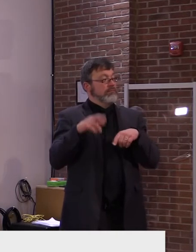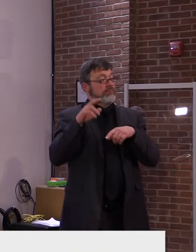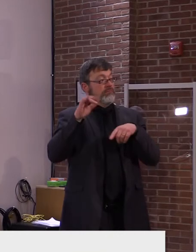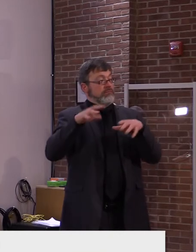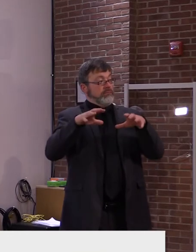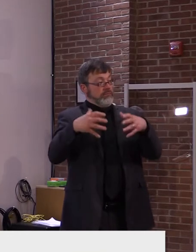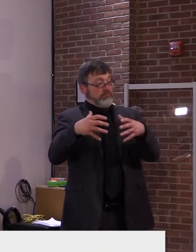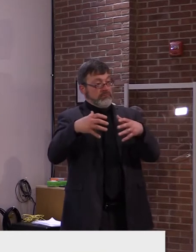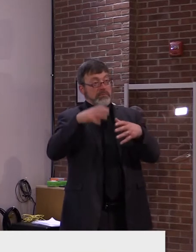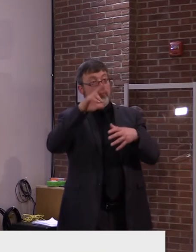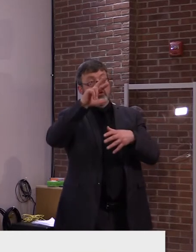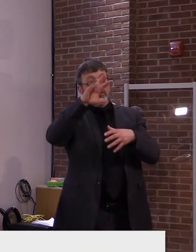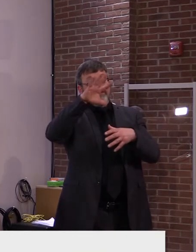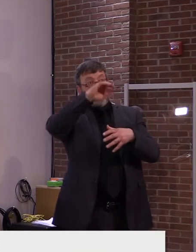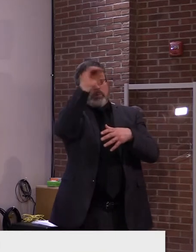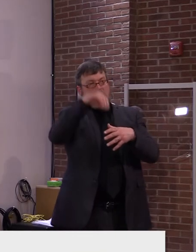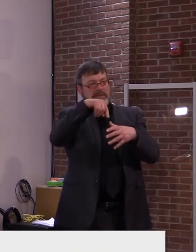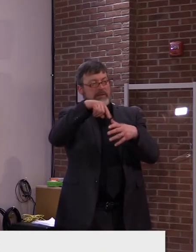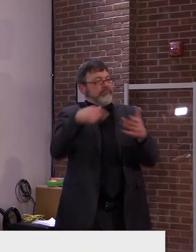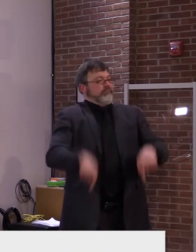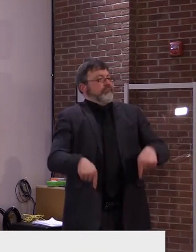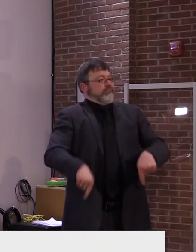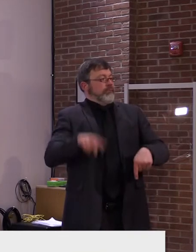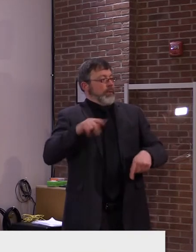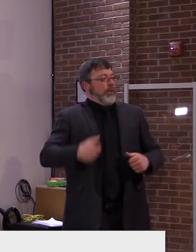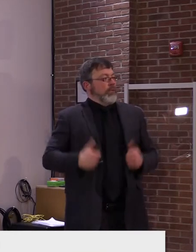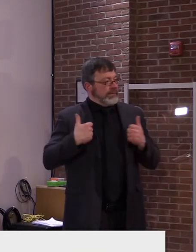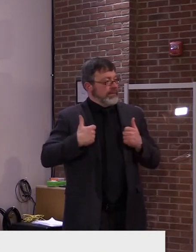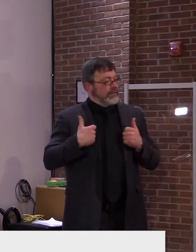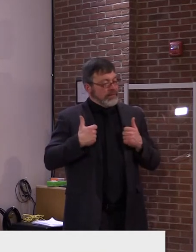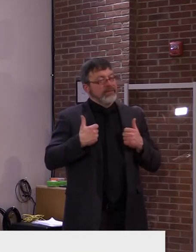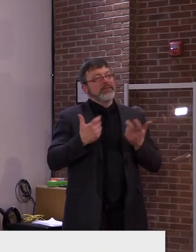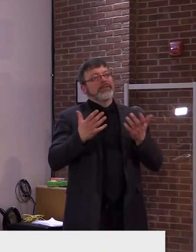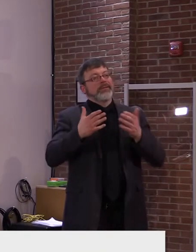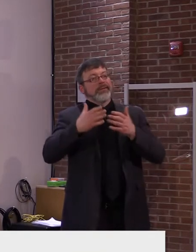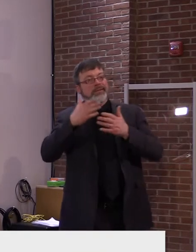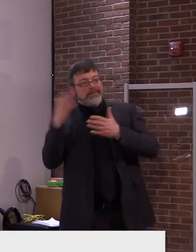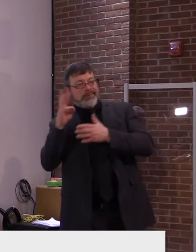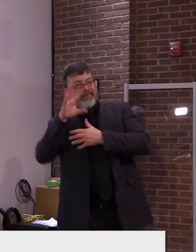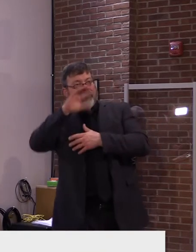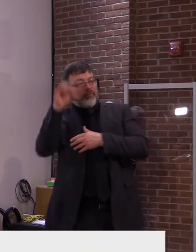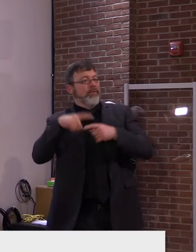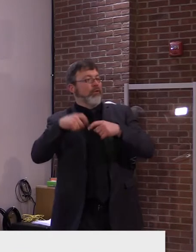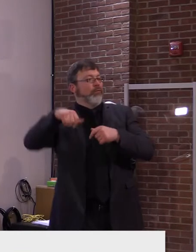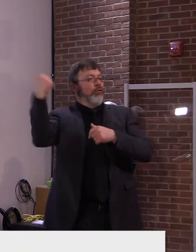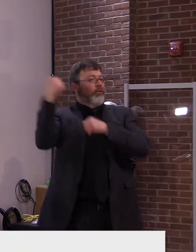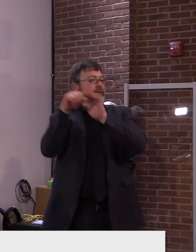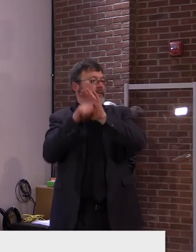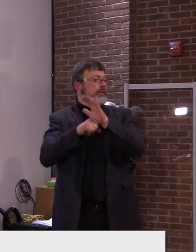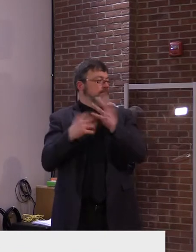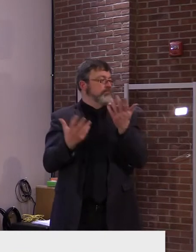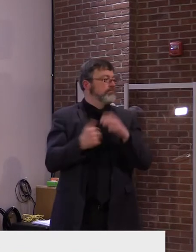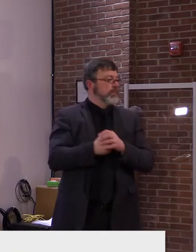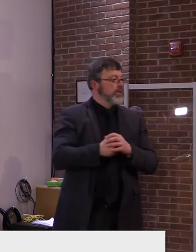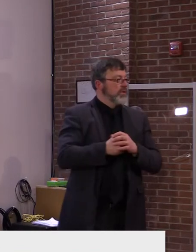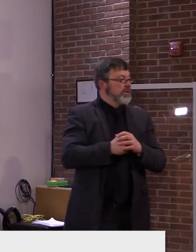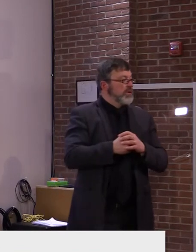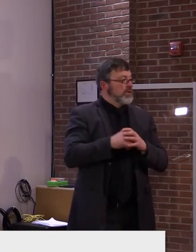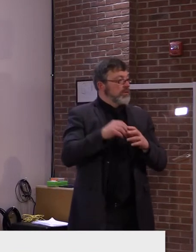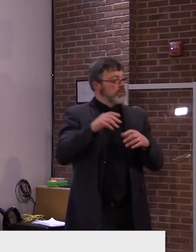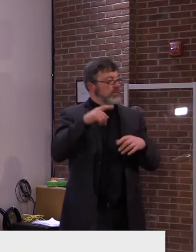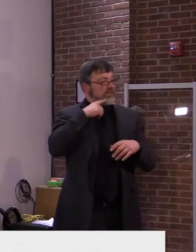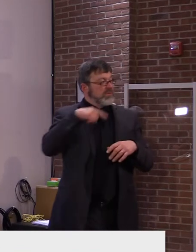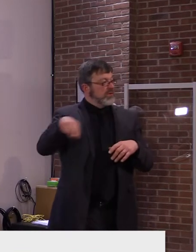and 180 people tested. Out of all of these experiences, only a total of three positives were found.